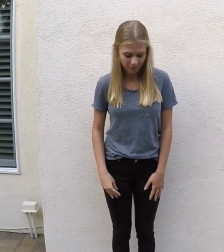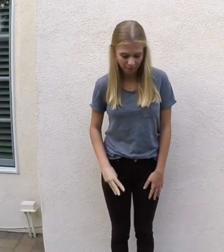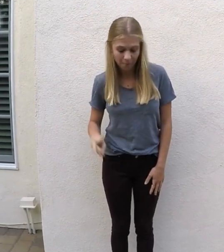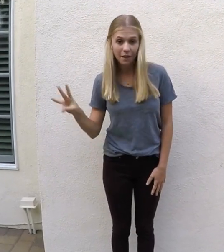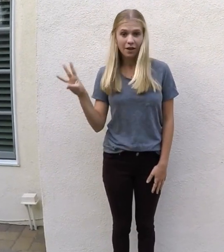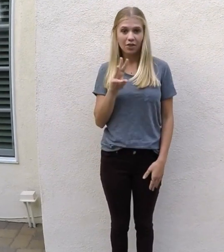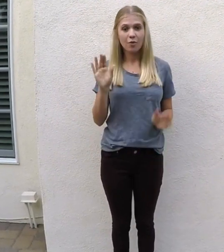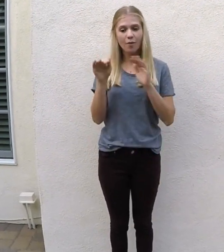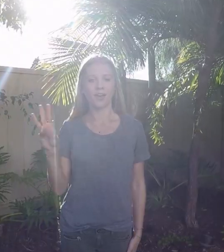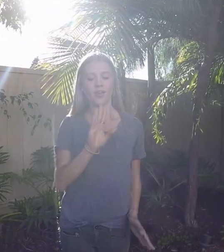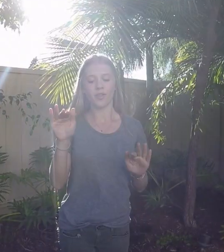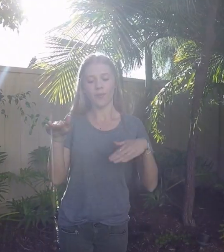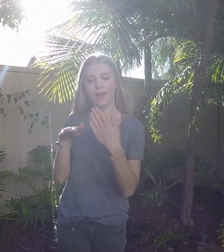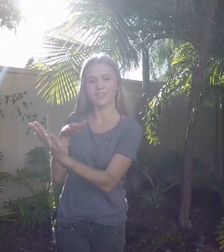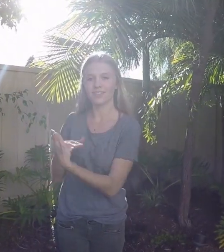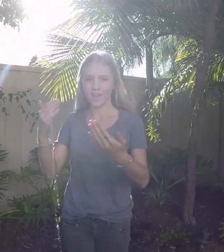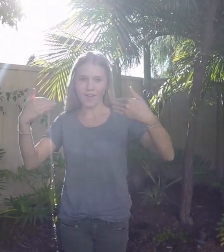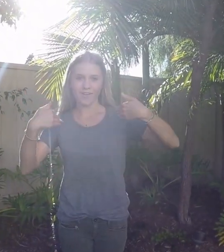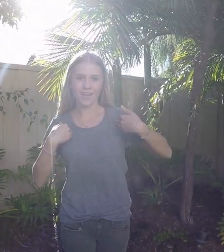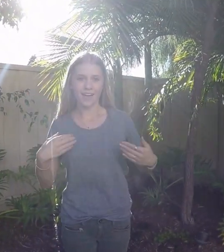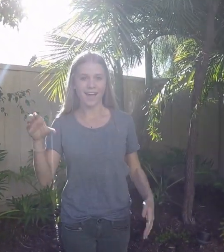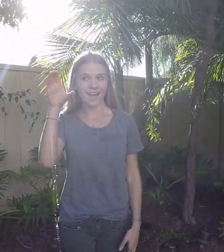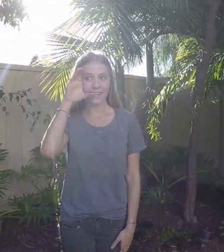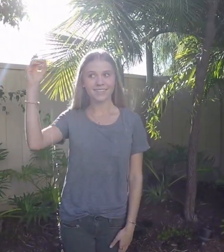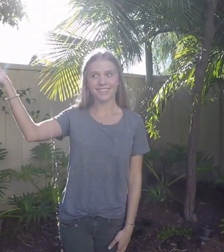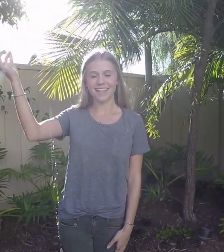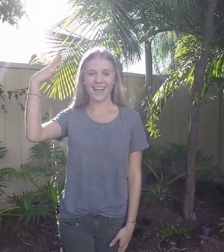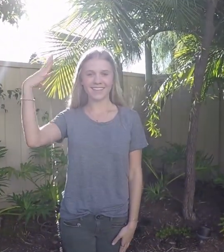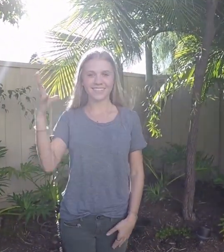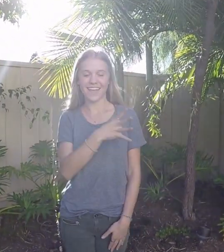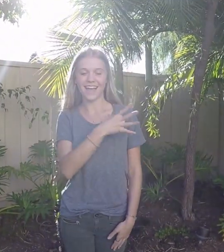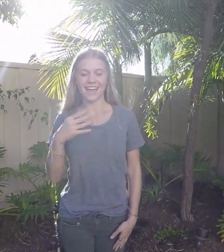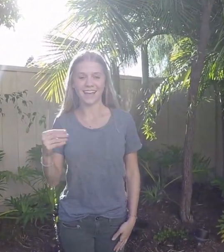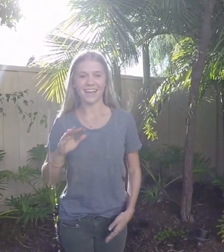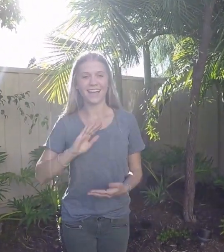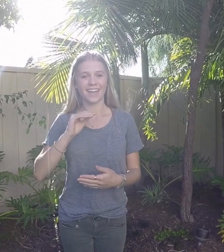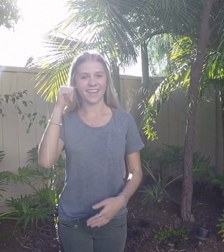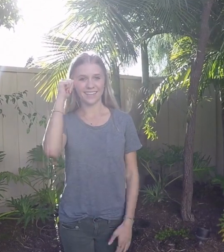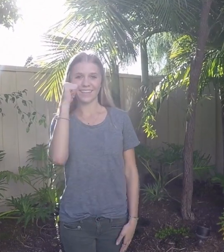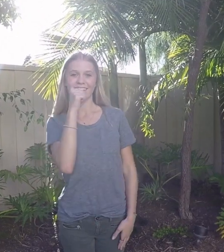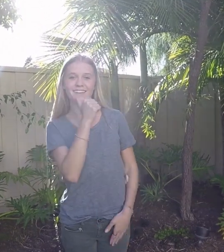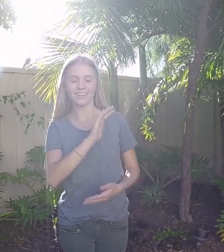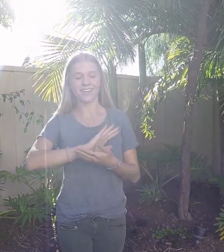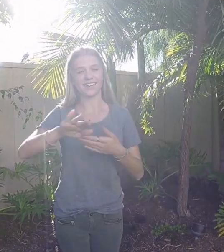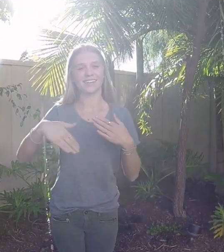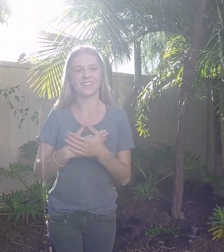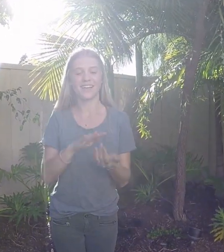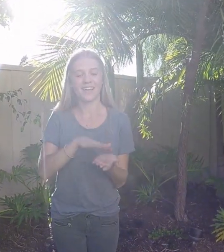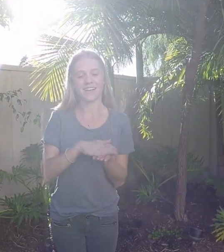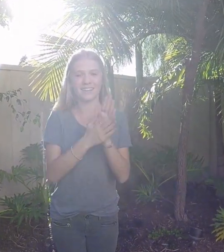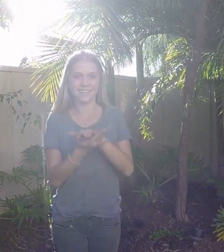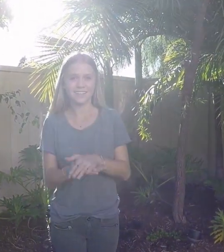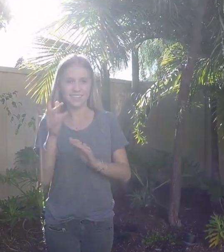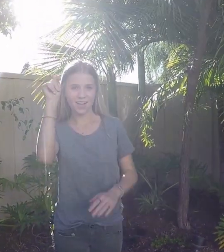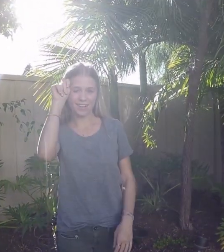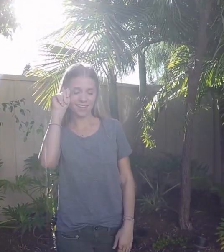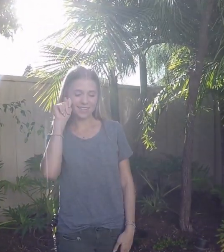The West Coast has the sunshine And the girls all get so tan